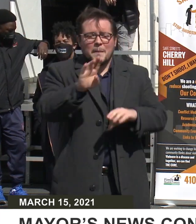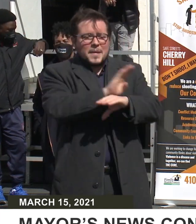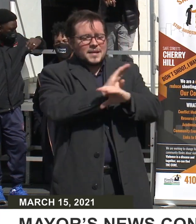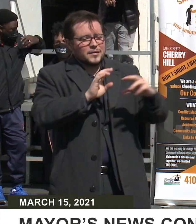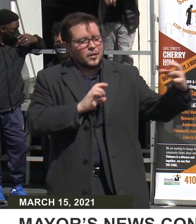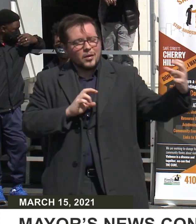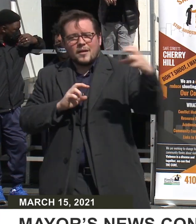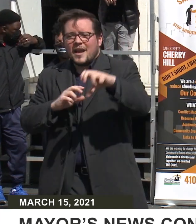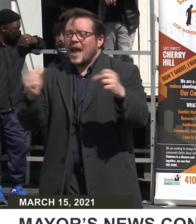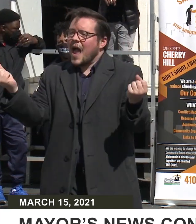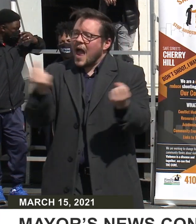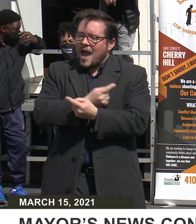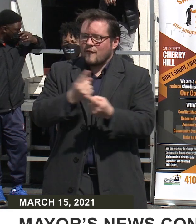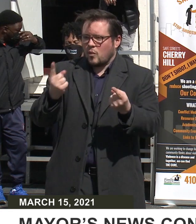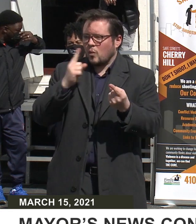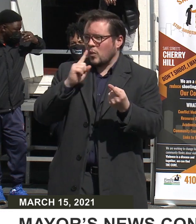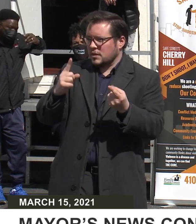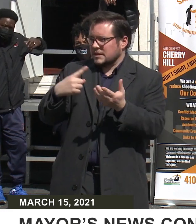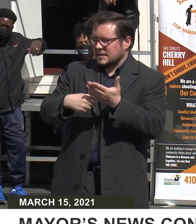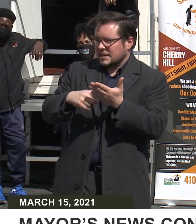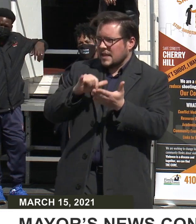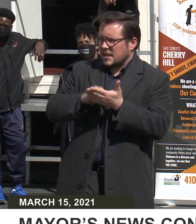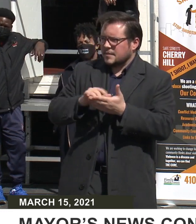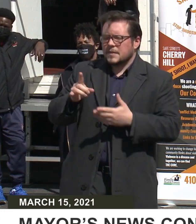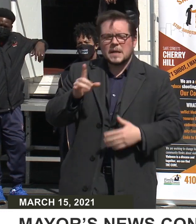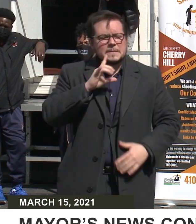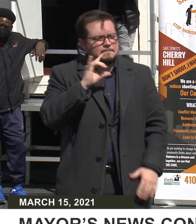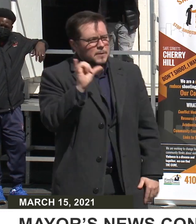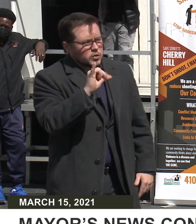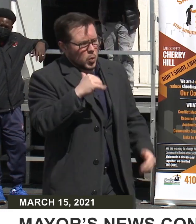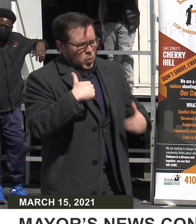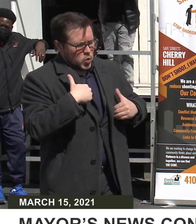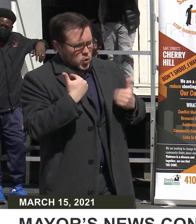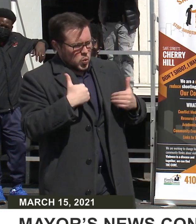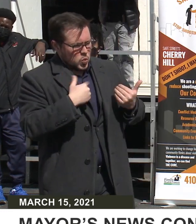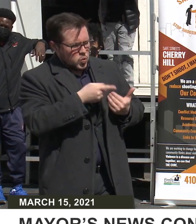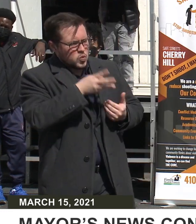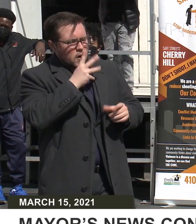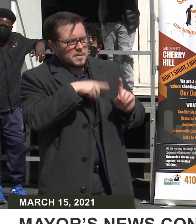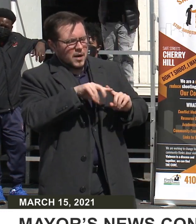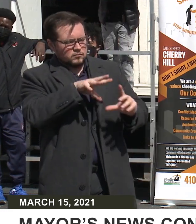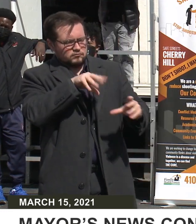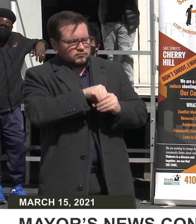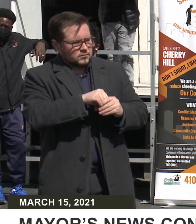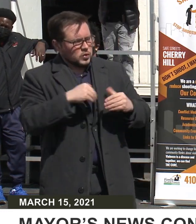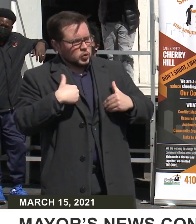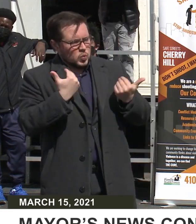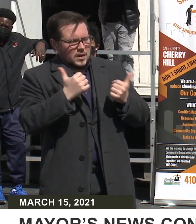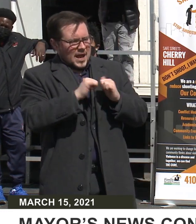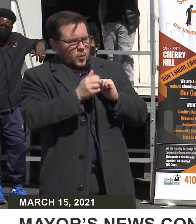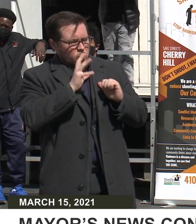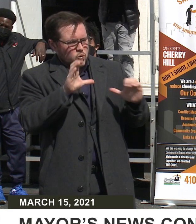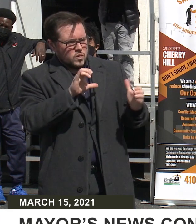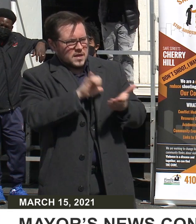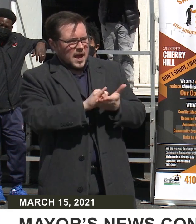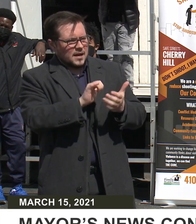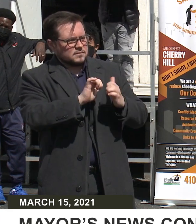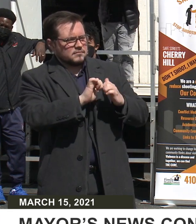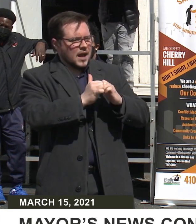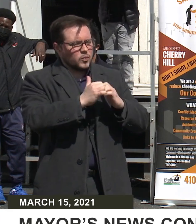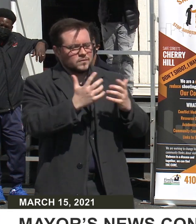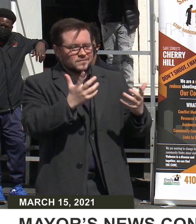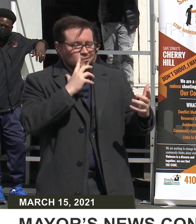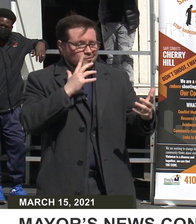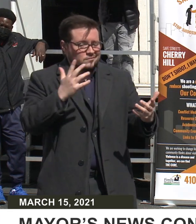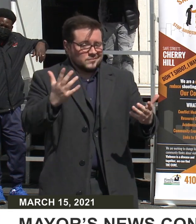is going to be on the table. Also, youth. You talked about incorporating youth. How are you going to do that? What exactly are you going to do to bring youth